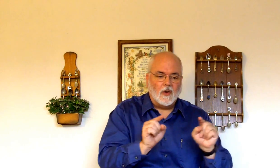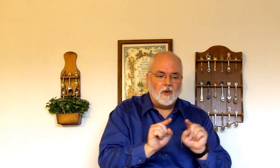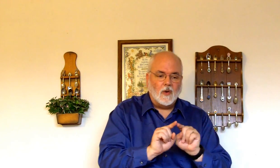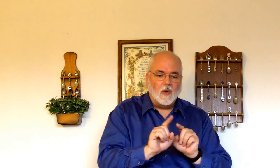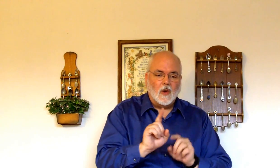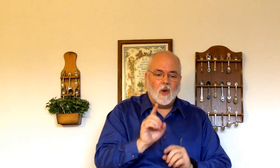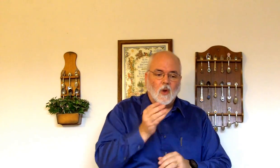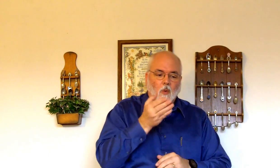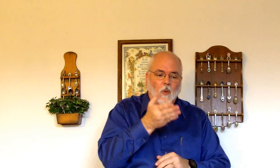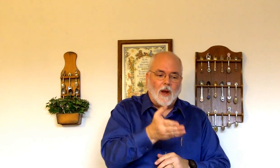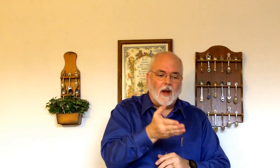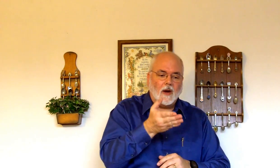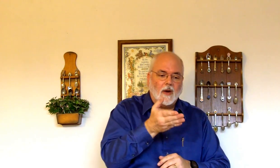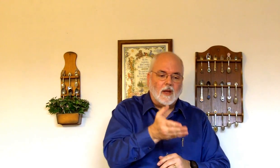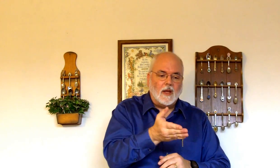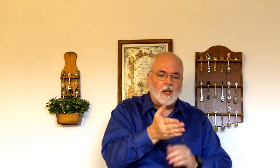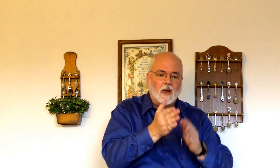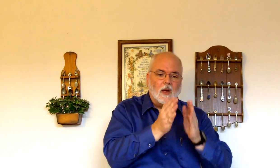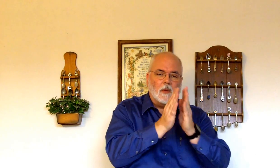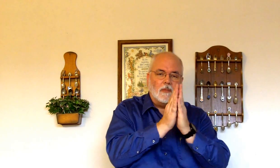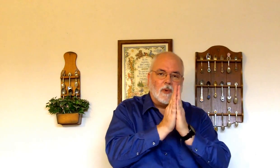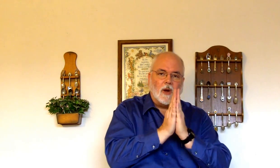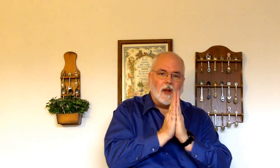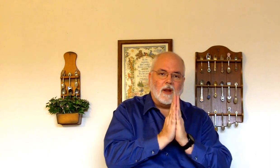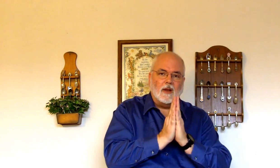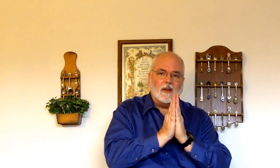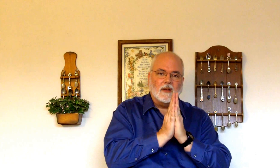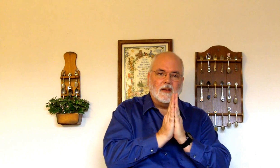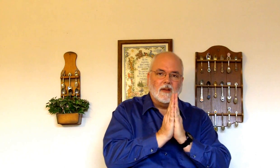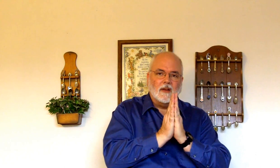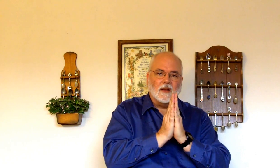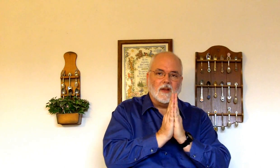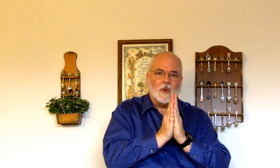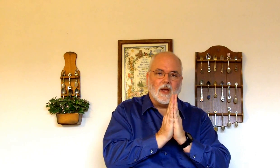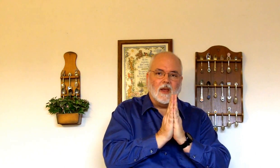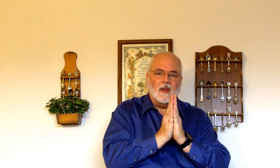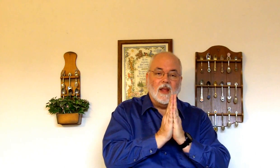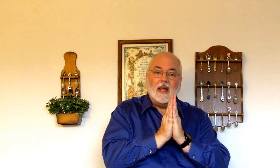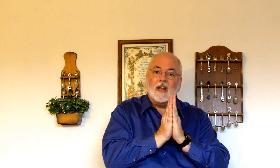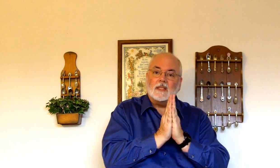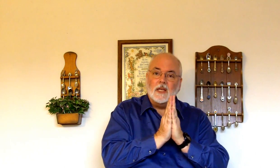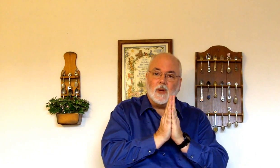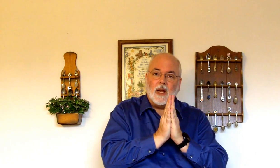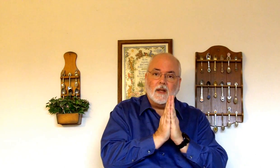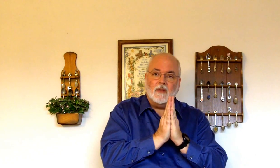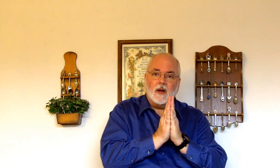where he prayed. Okay. Now, see what I did there?